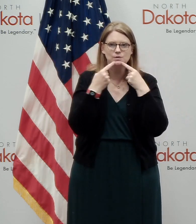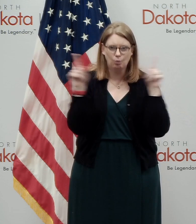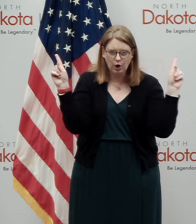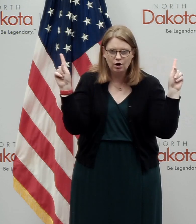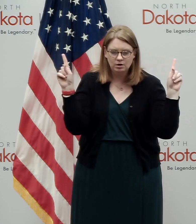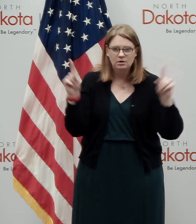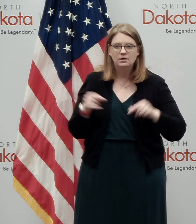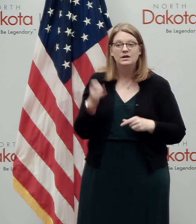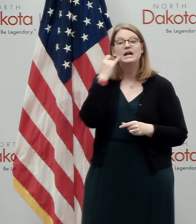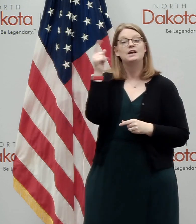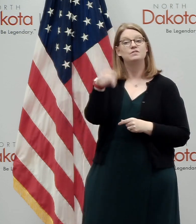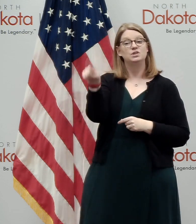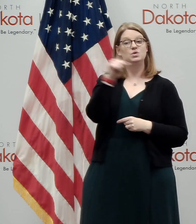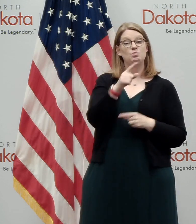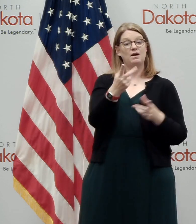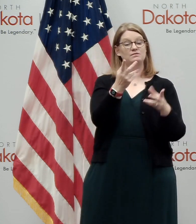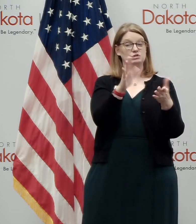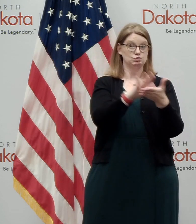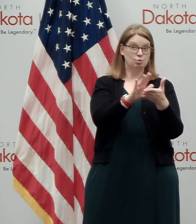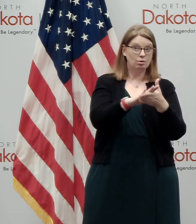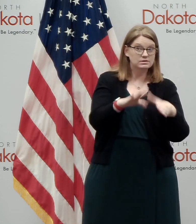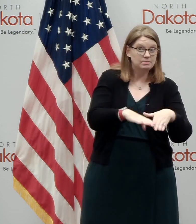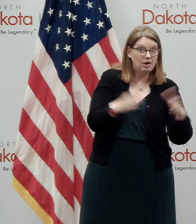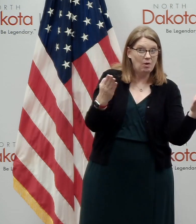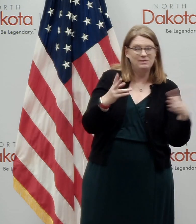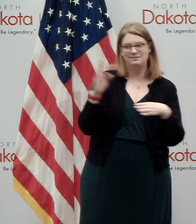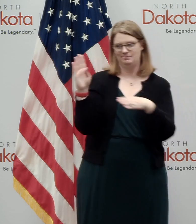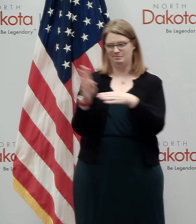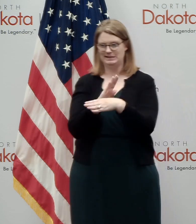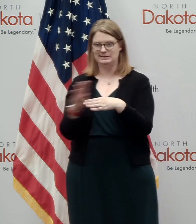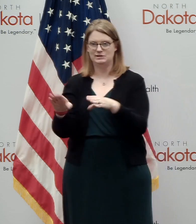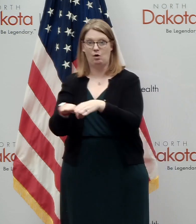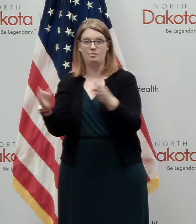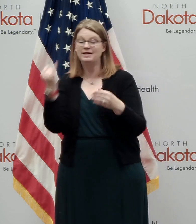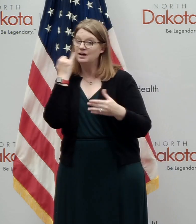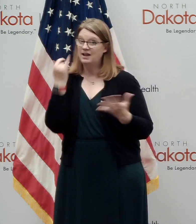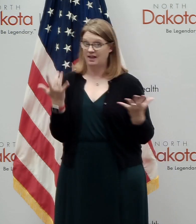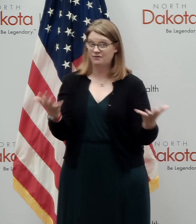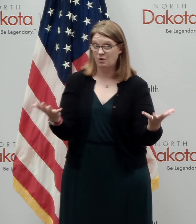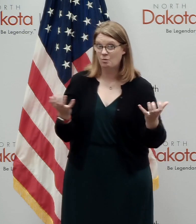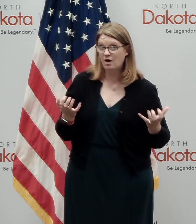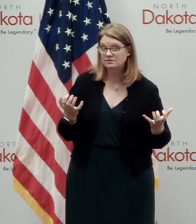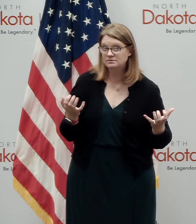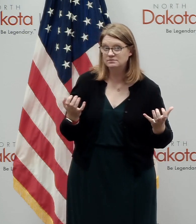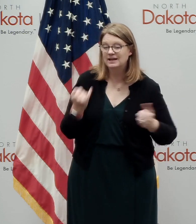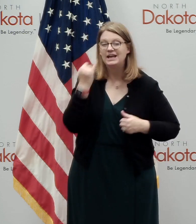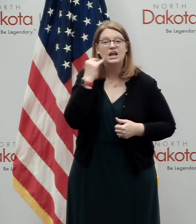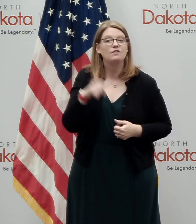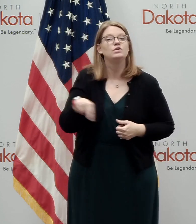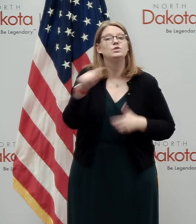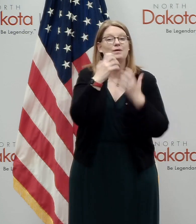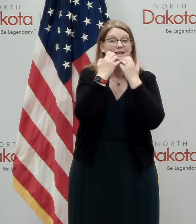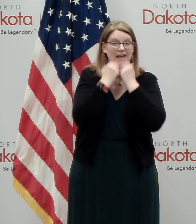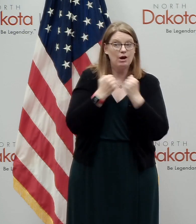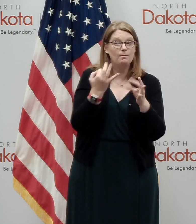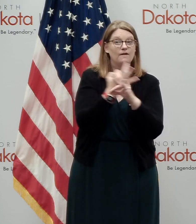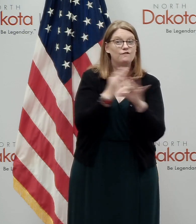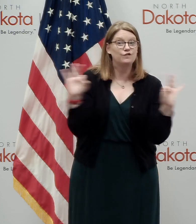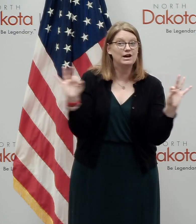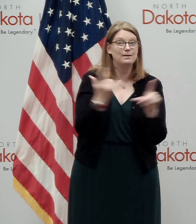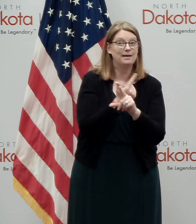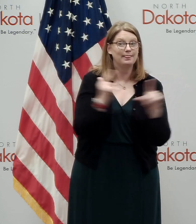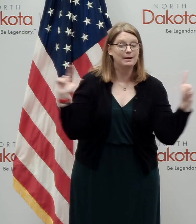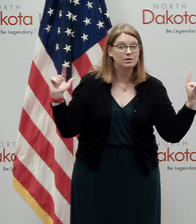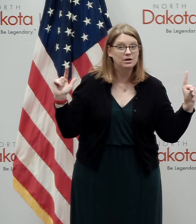that are interested in keeping our schools open, keeping our businesses open, for those that, uh, care about freedom and liberty, the least